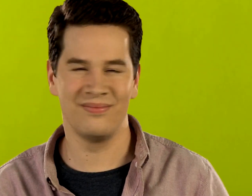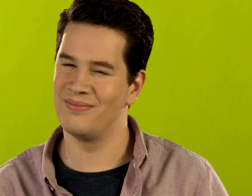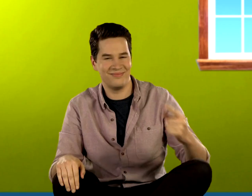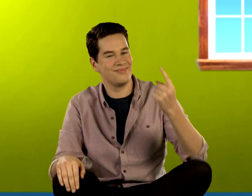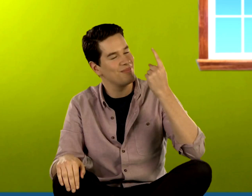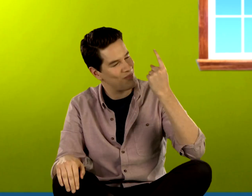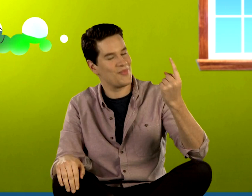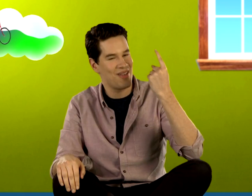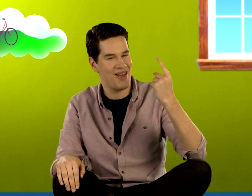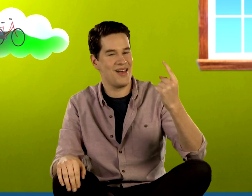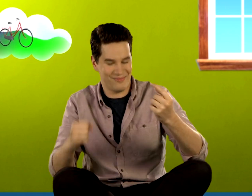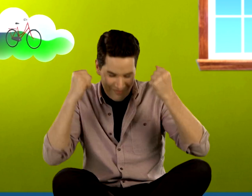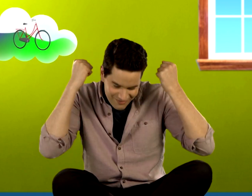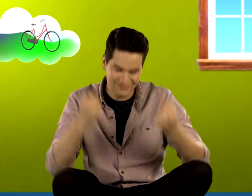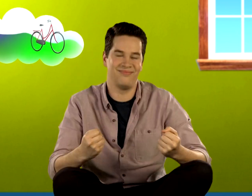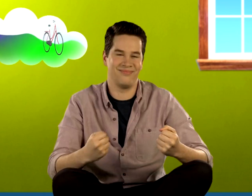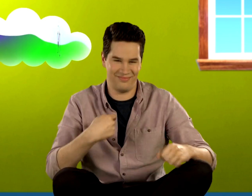But most of all, I'd like a bike.